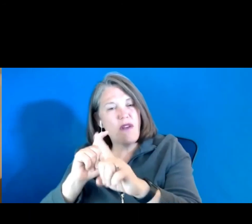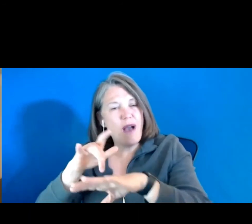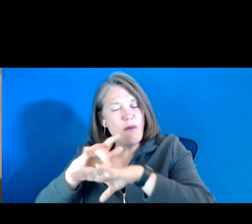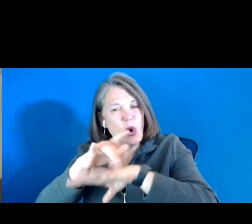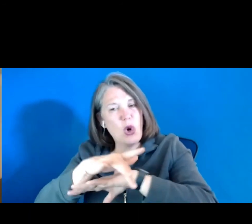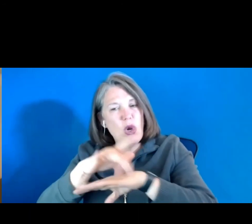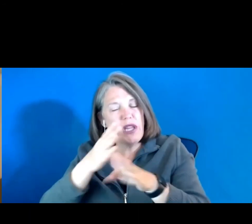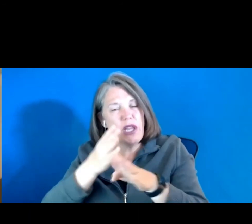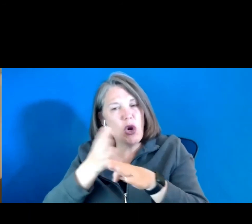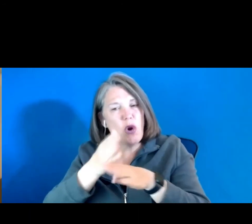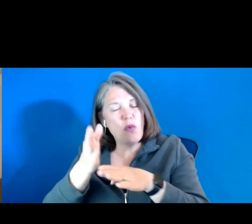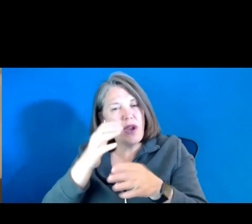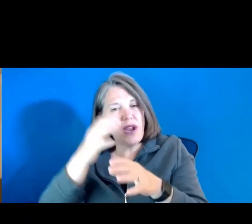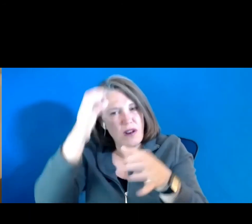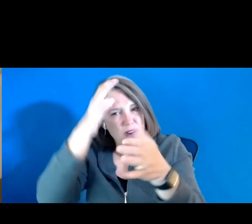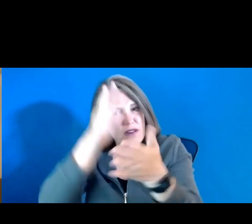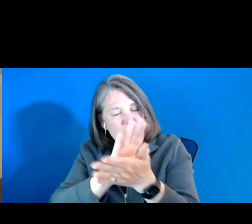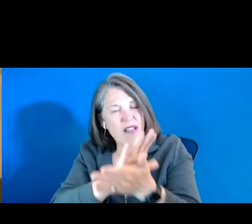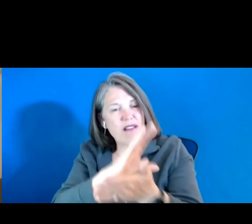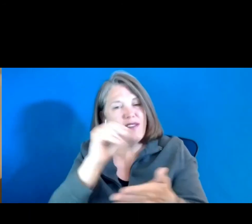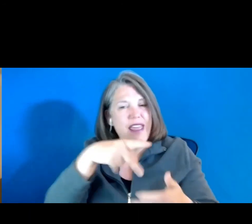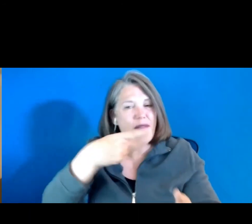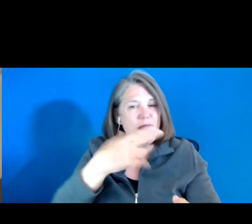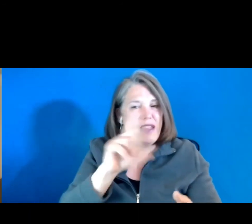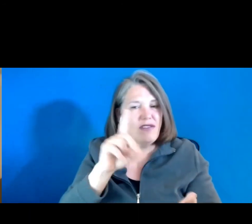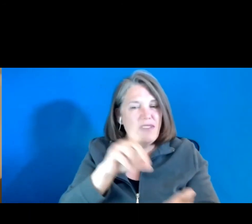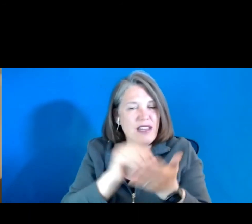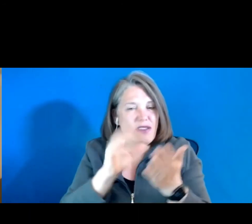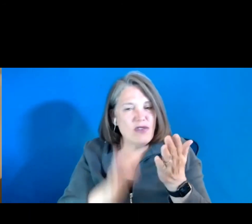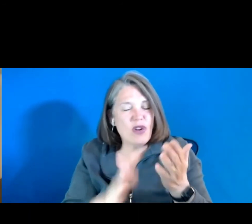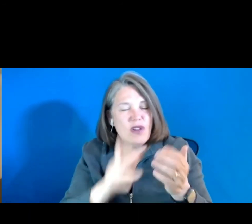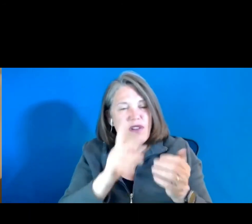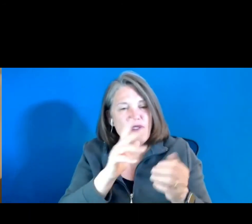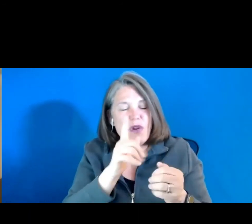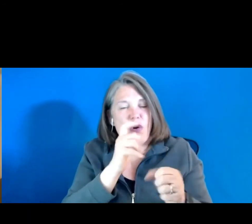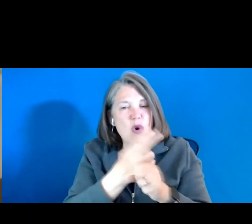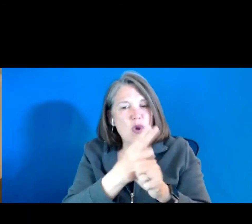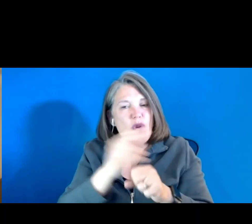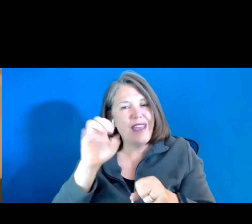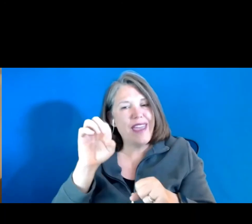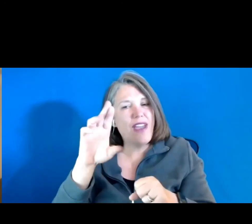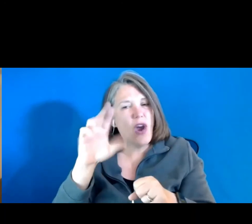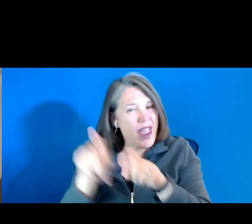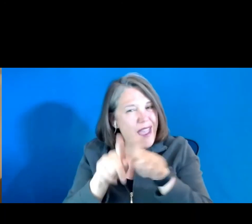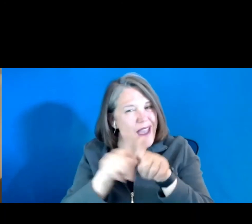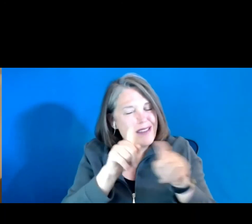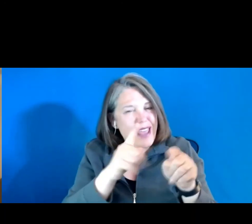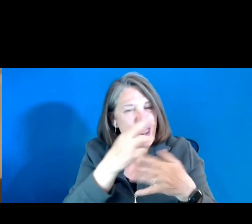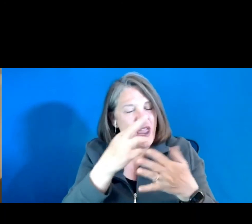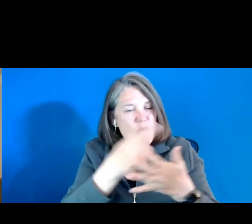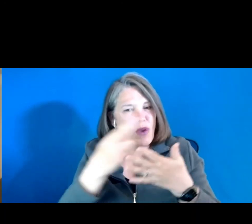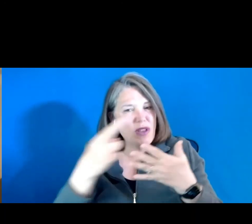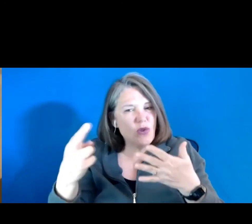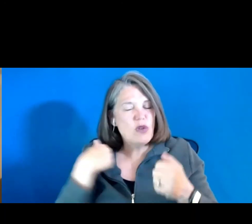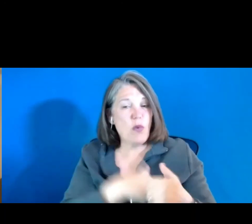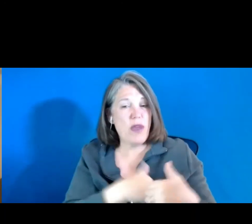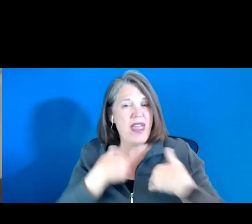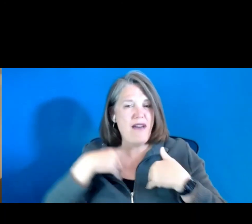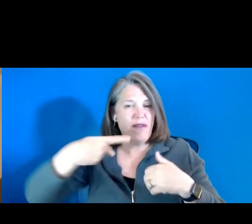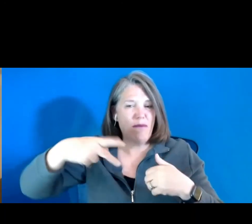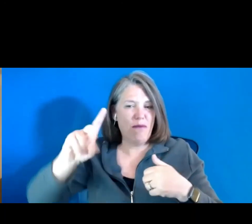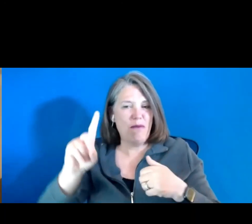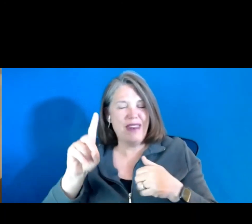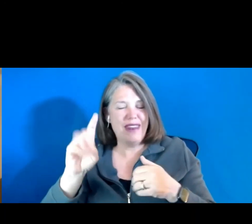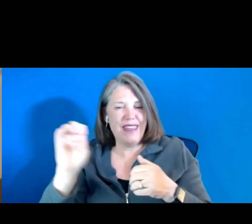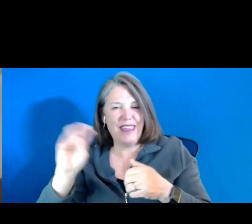scholars and doctoral students, then use ARA as a resource. And, and, and we have a professional development email address,